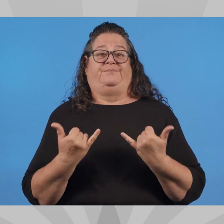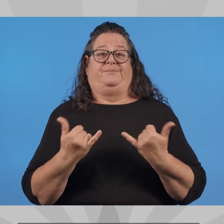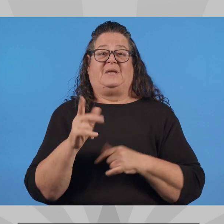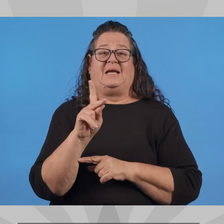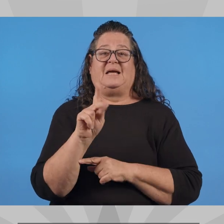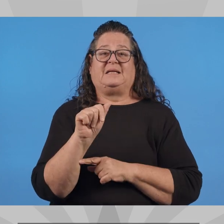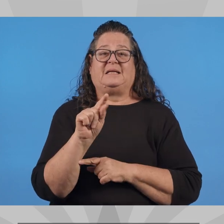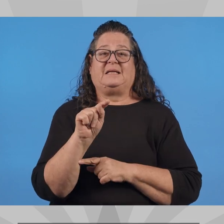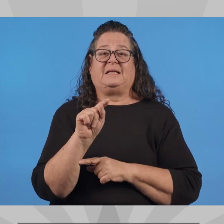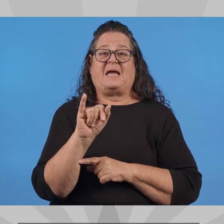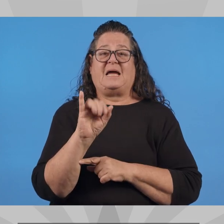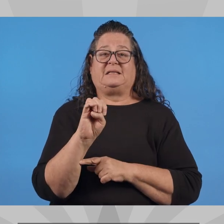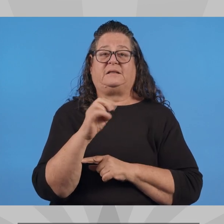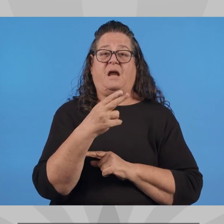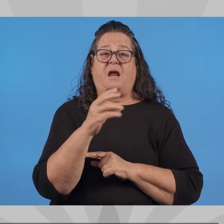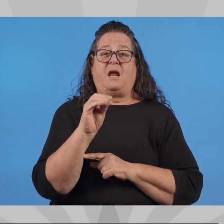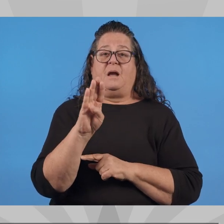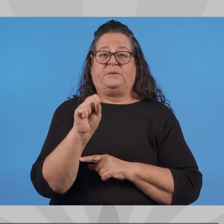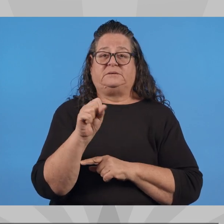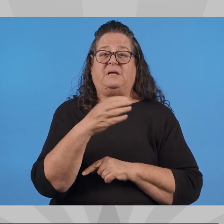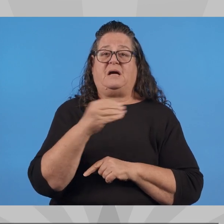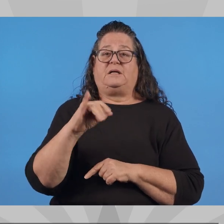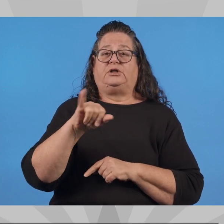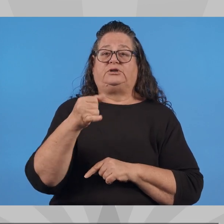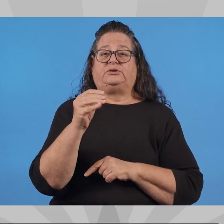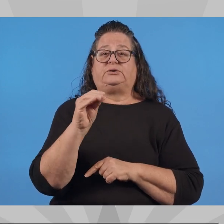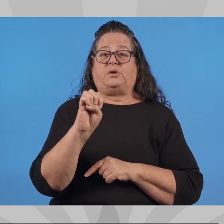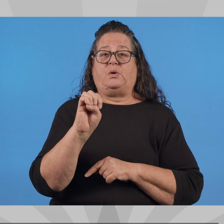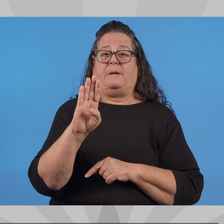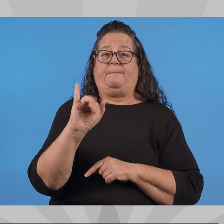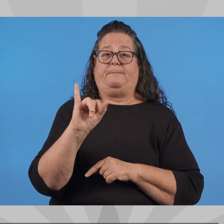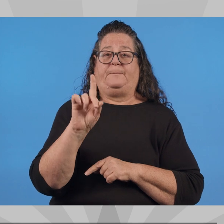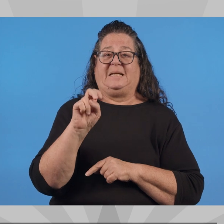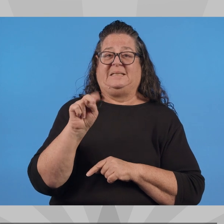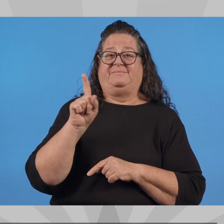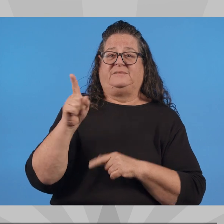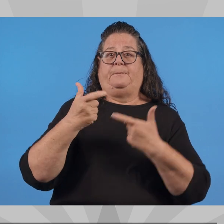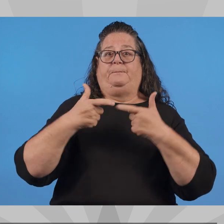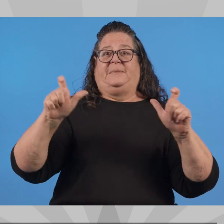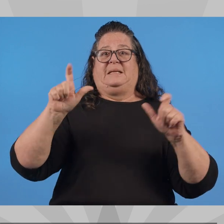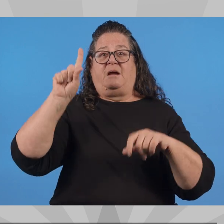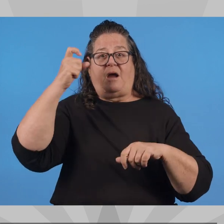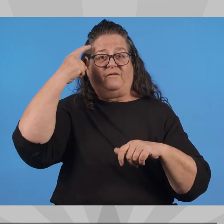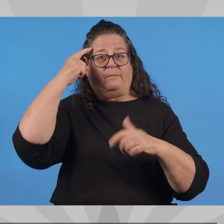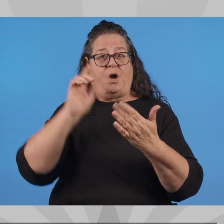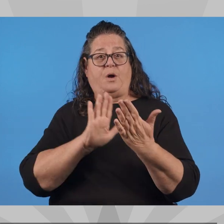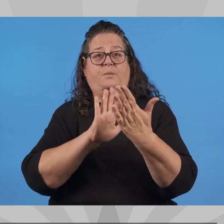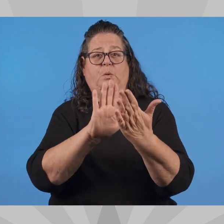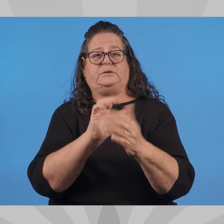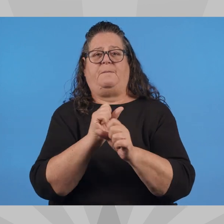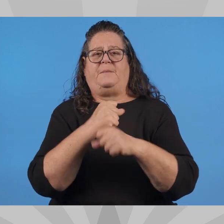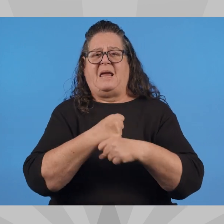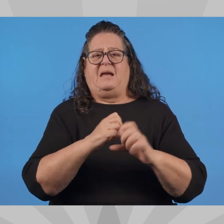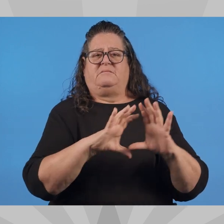Will we embrace the Katie Hobbs and Joe Biden big government approach that makes everything a partisan battle?